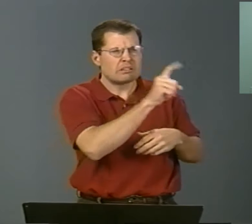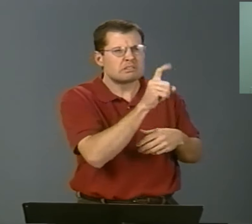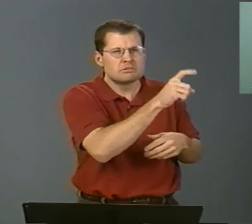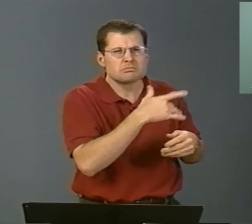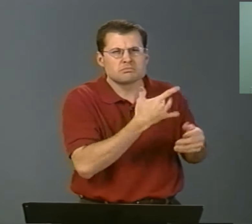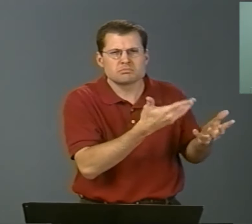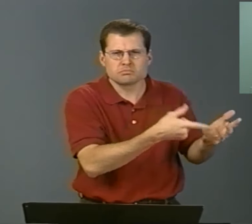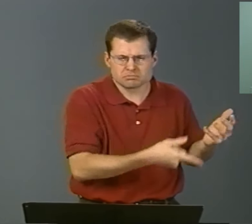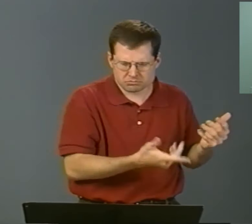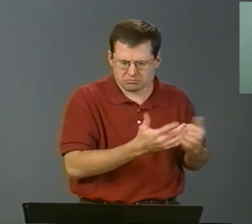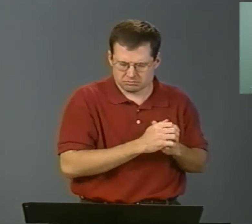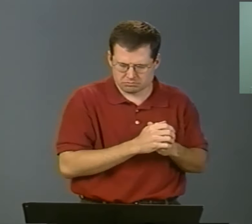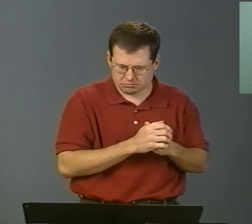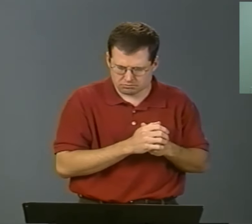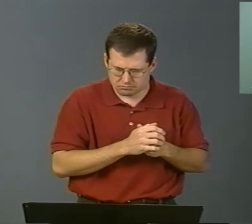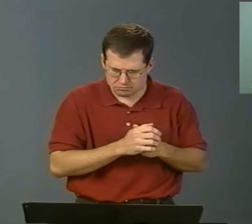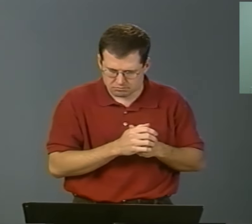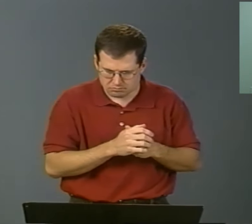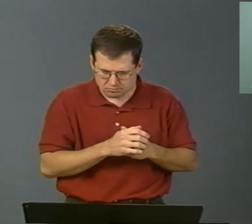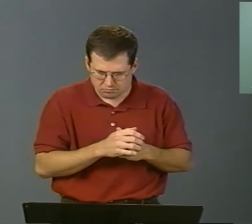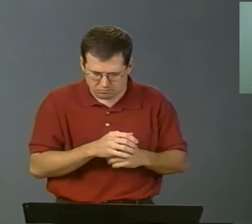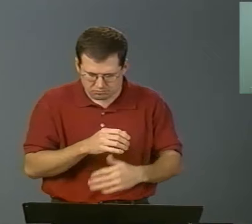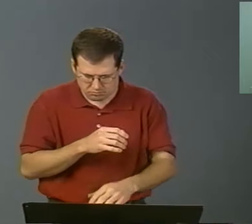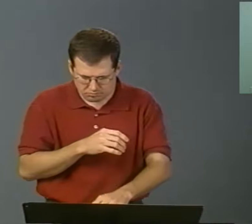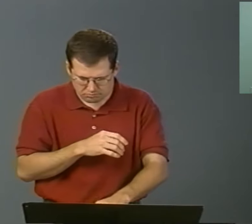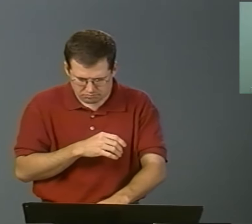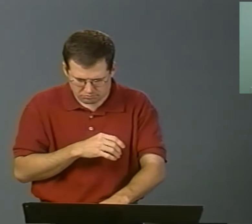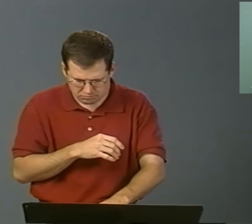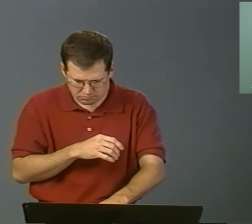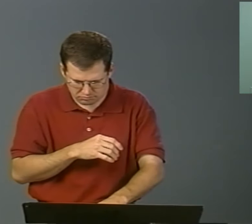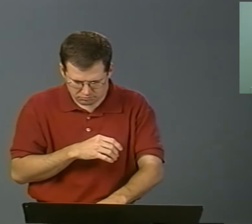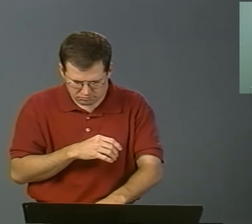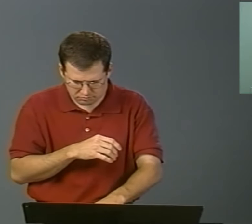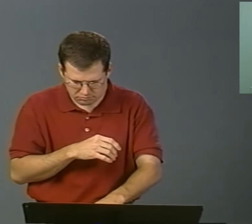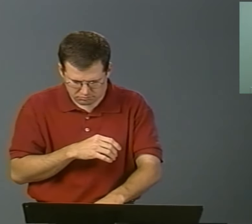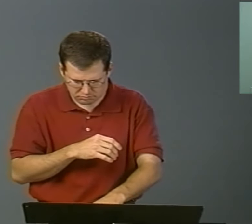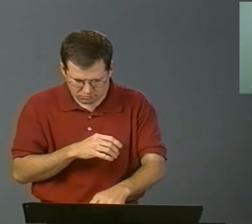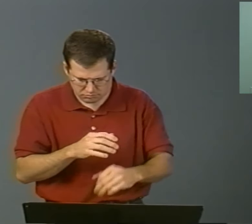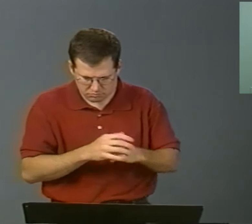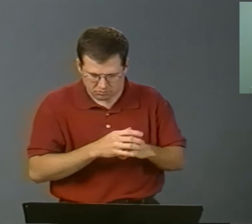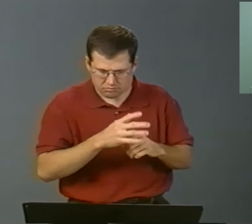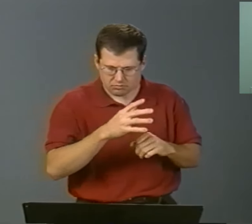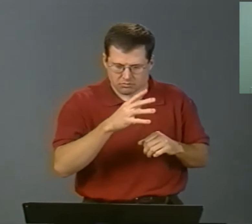That way you can notice if there's a different charge that you don't understand and ask questions.